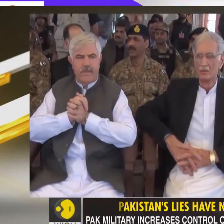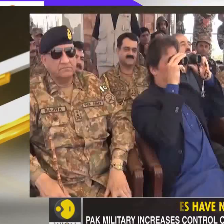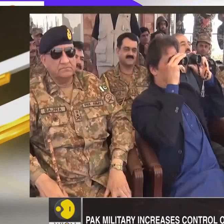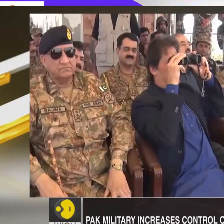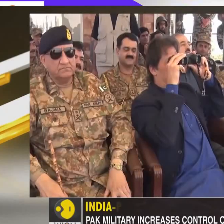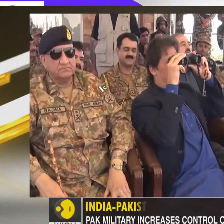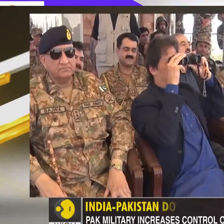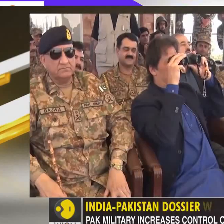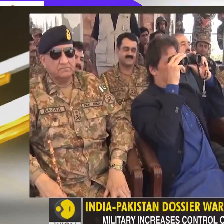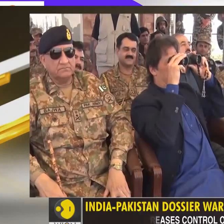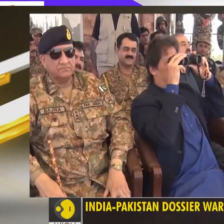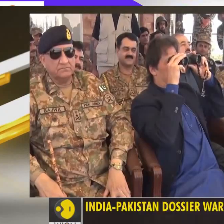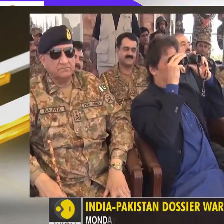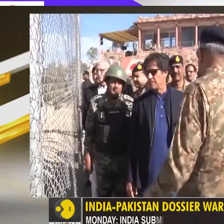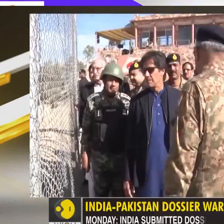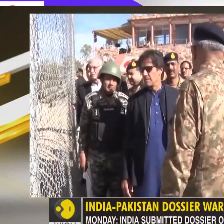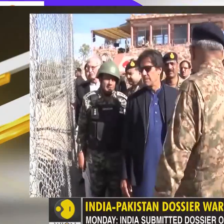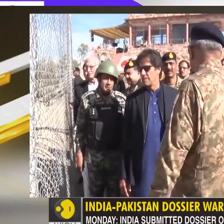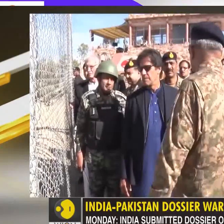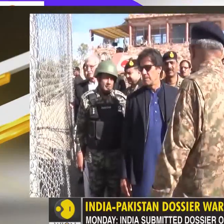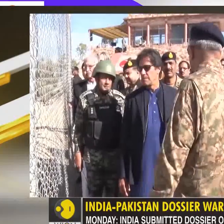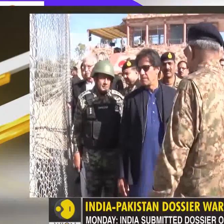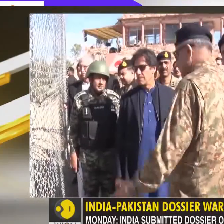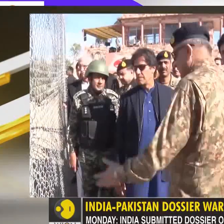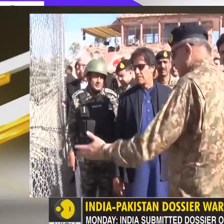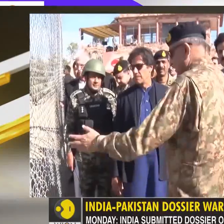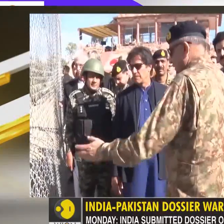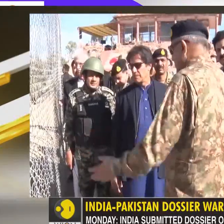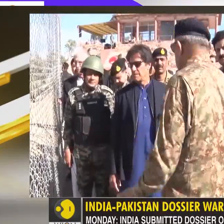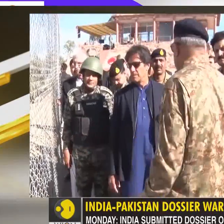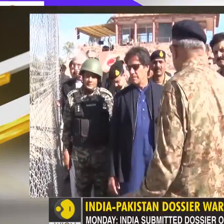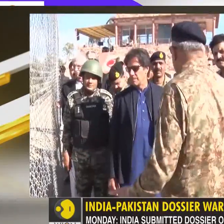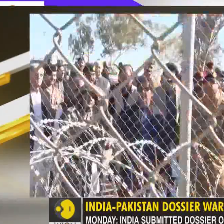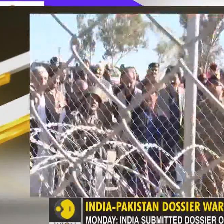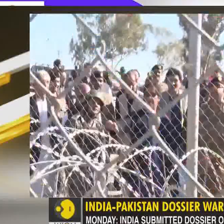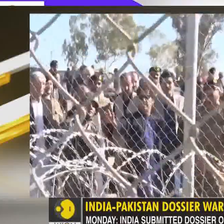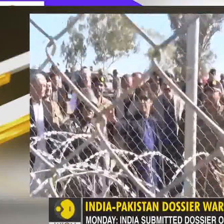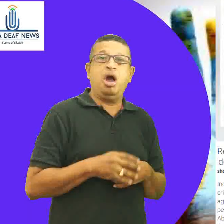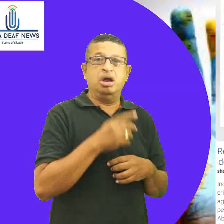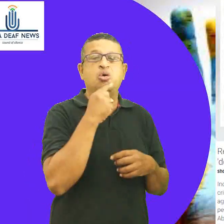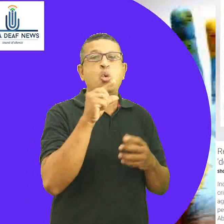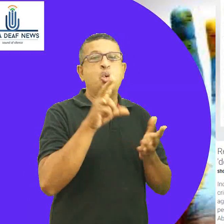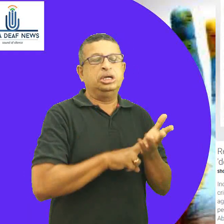left in Pakistan's rogue institutions is now set to erode.